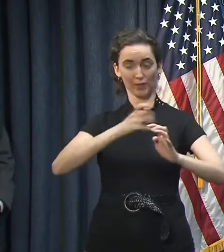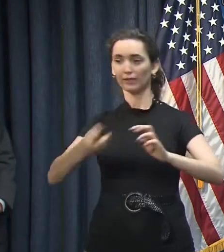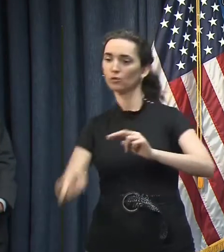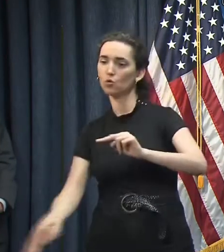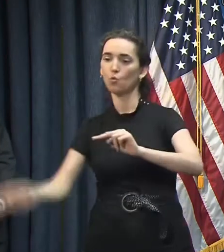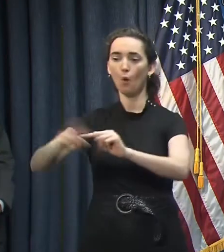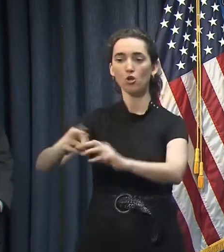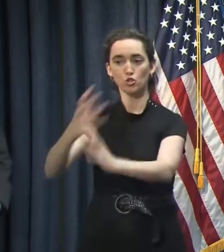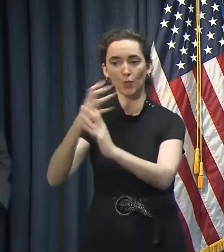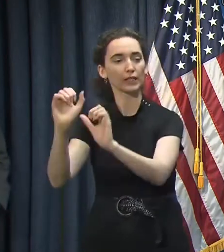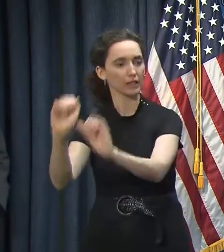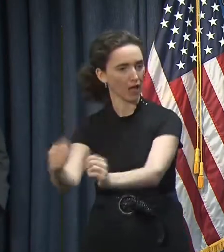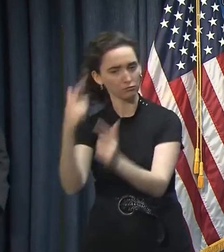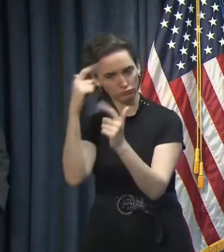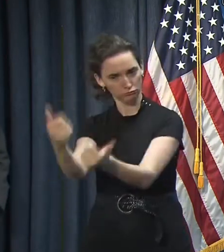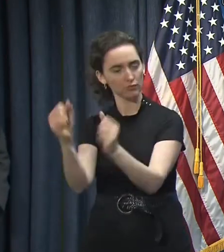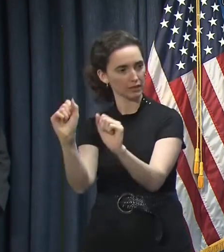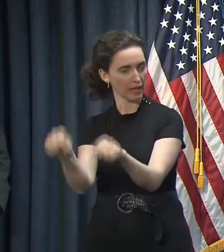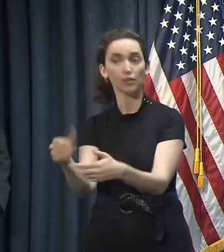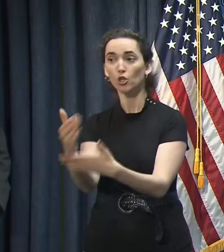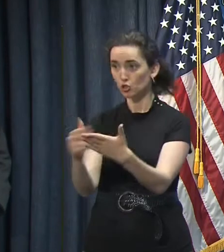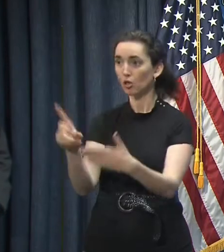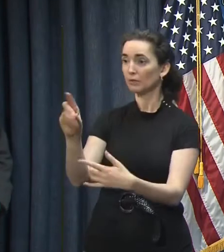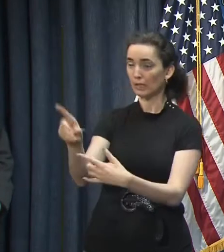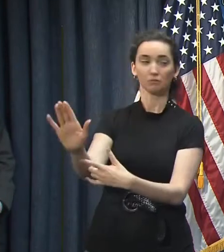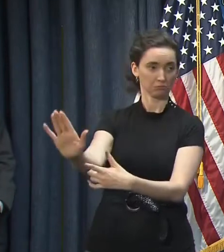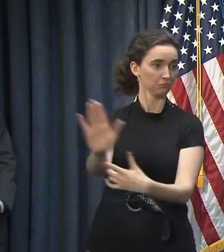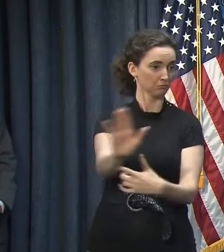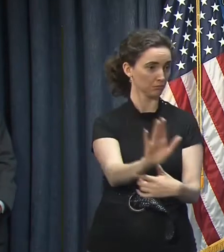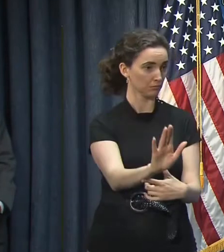do that. And that has been done in some cases.